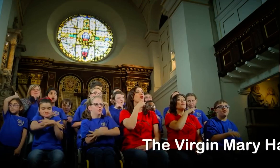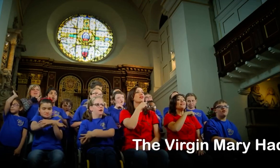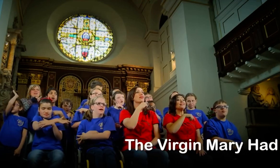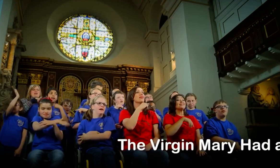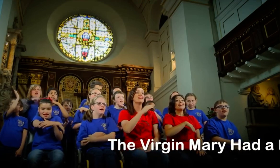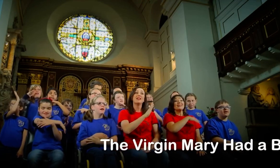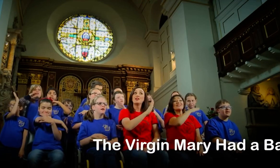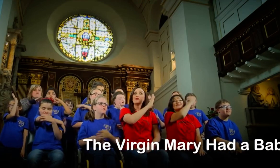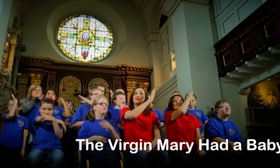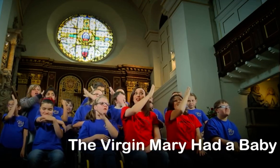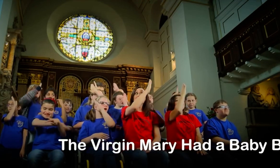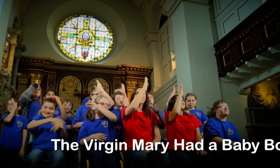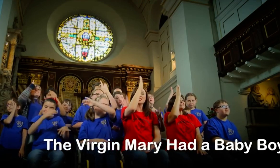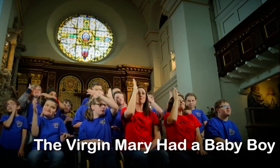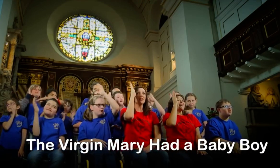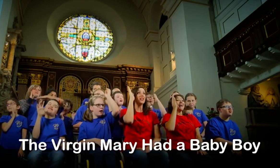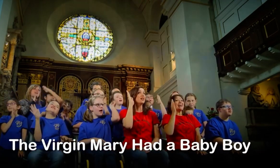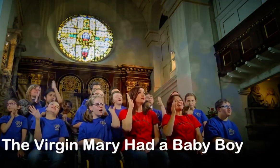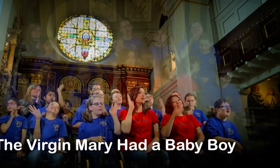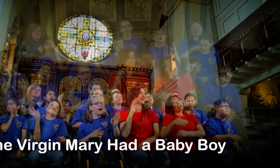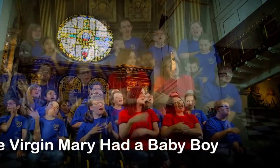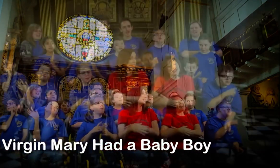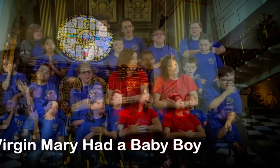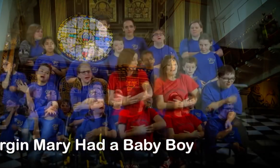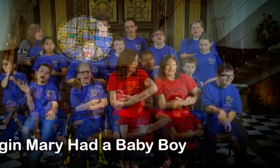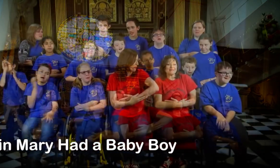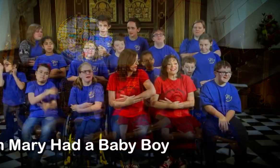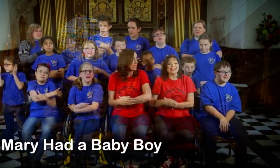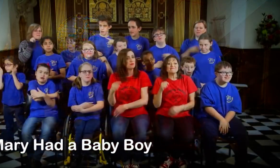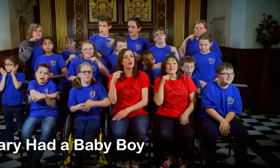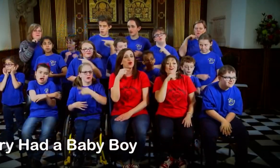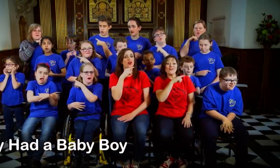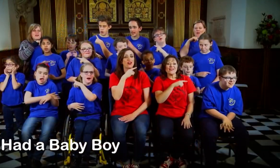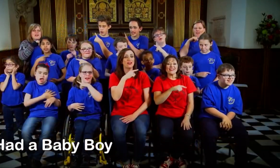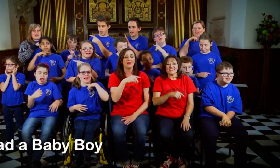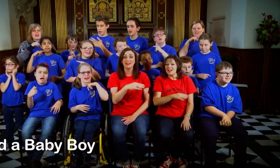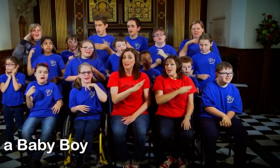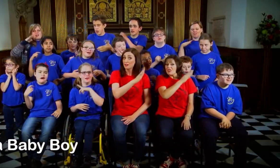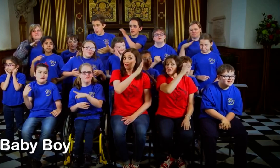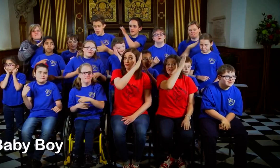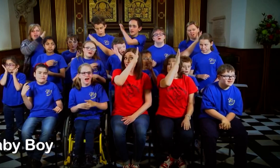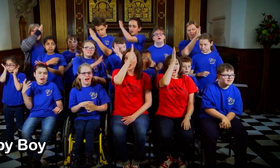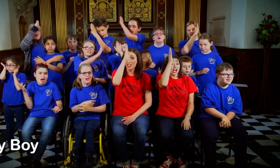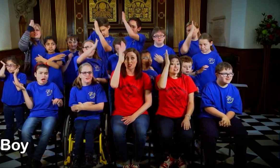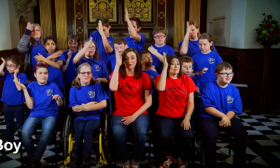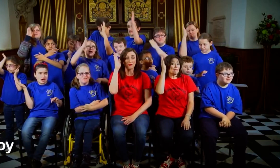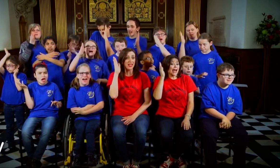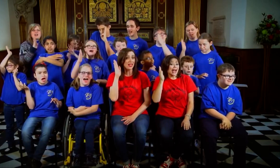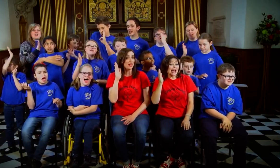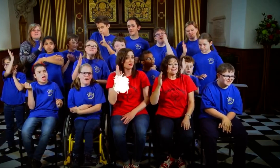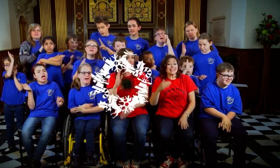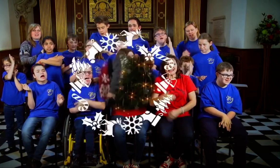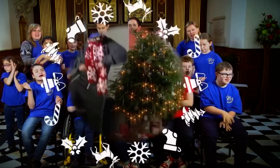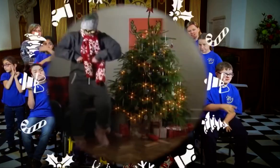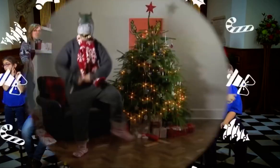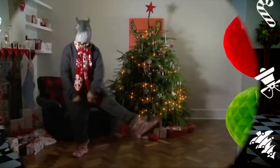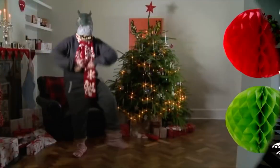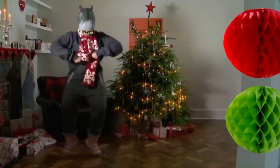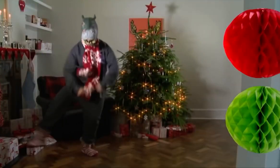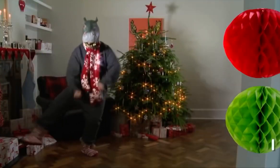The sun is in merry and a baby boy The sun is in merry and a baby boy